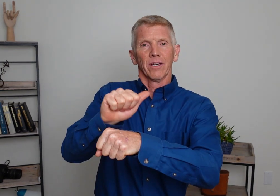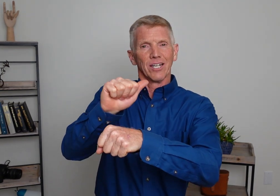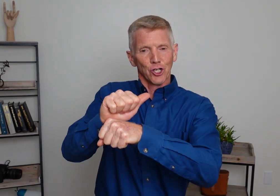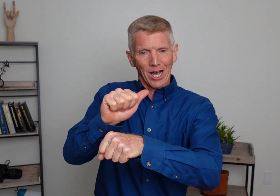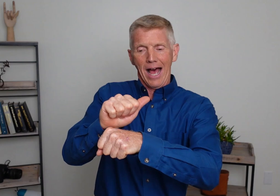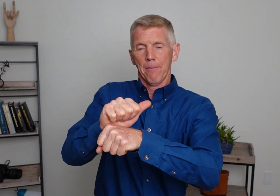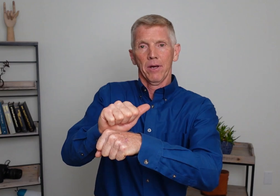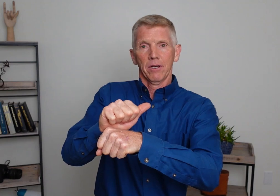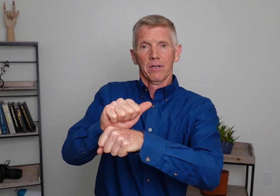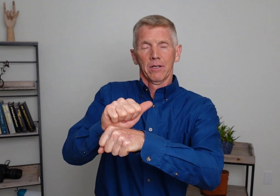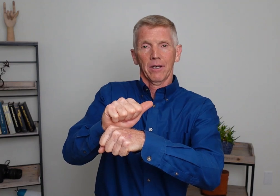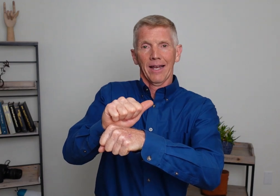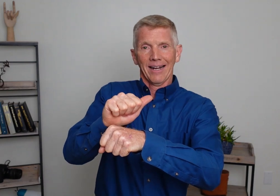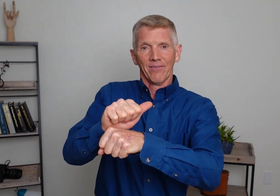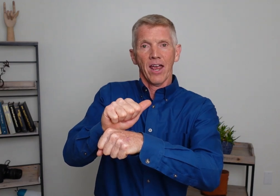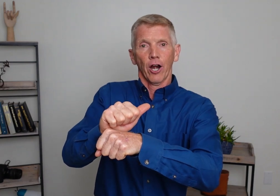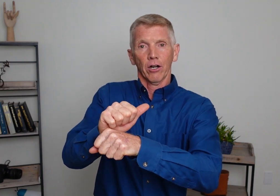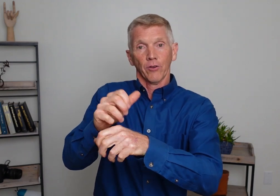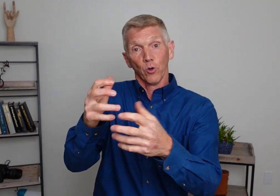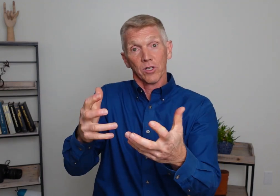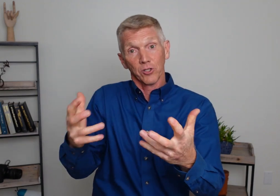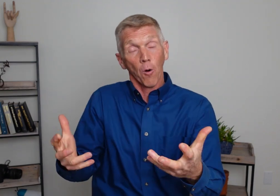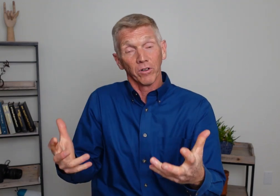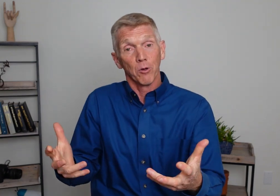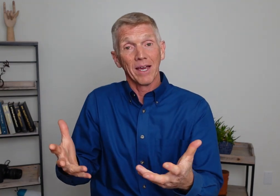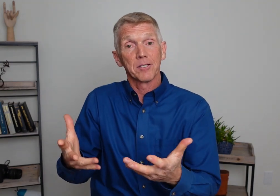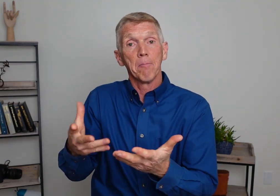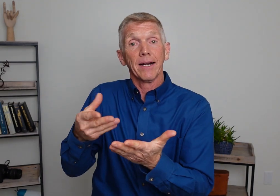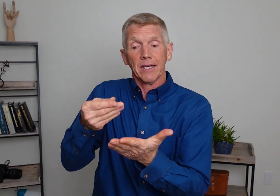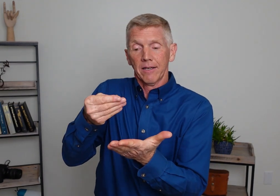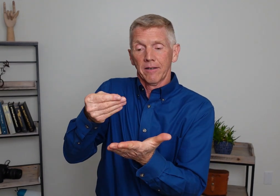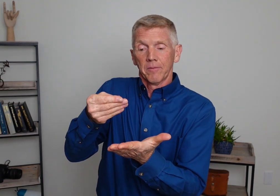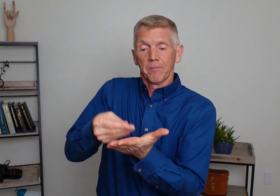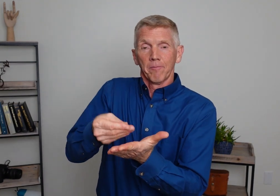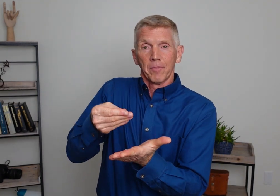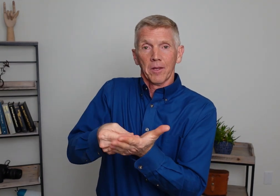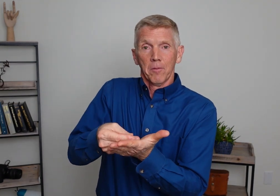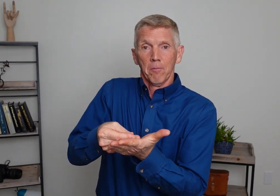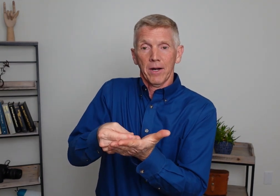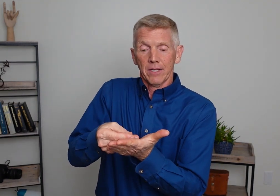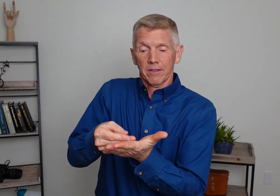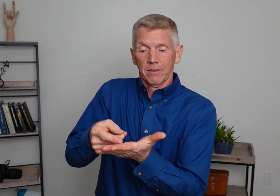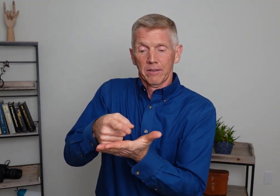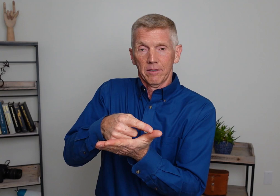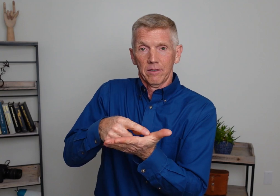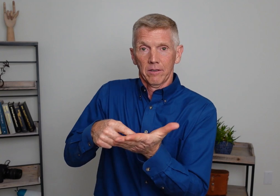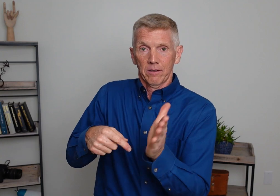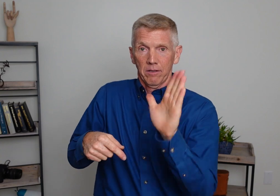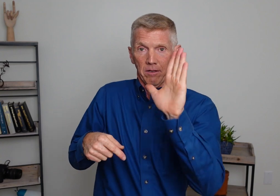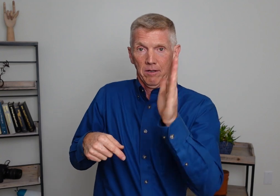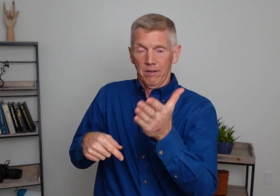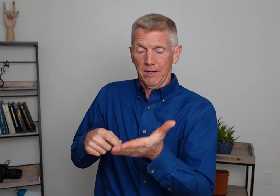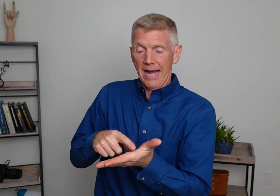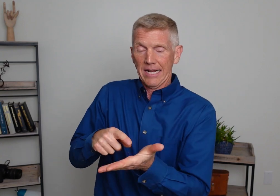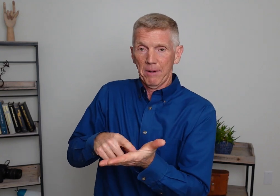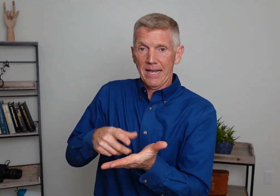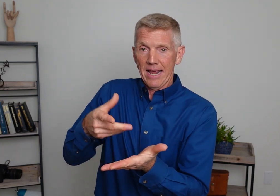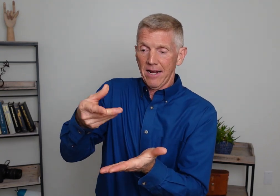and job. And there are those things. Hopefully you make some money. Money. Now down the hand.